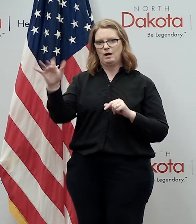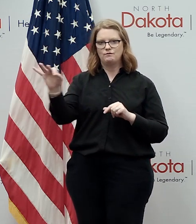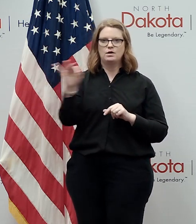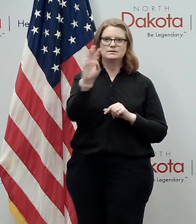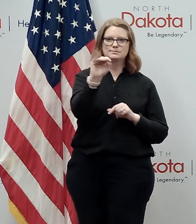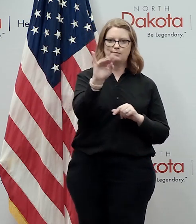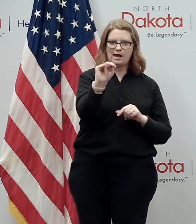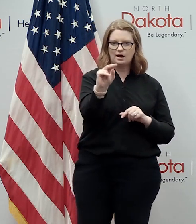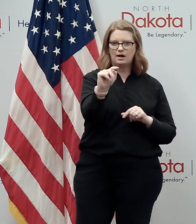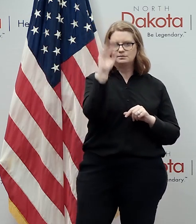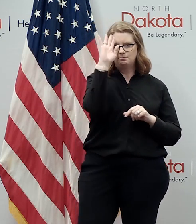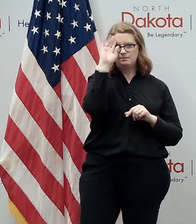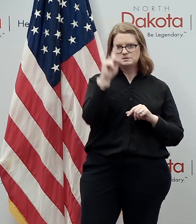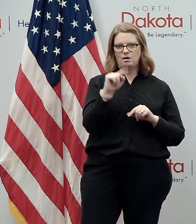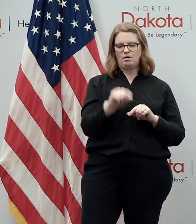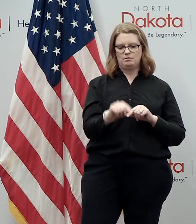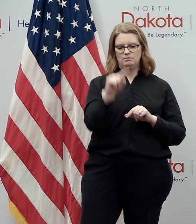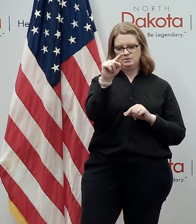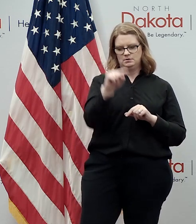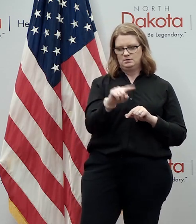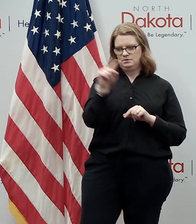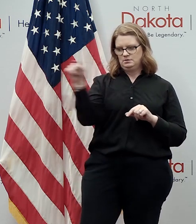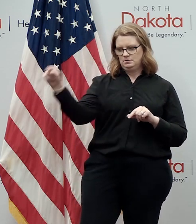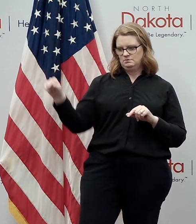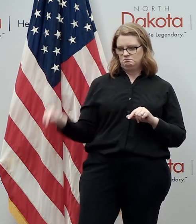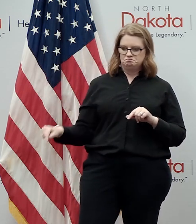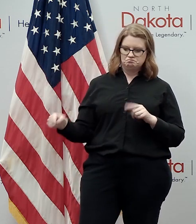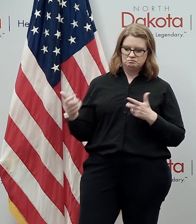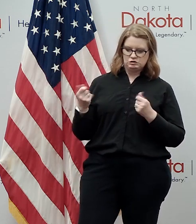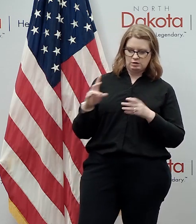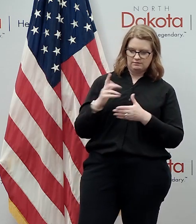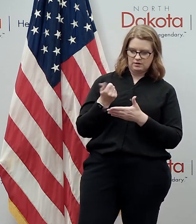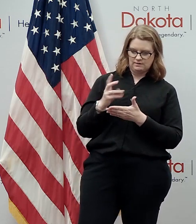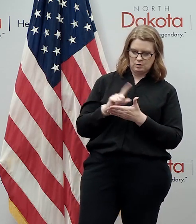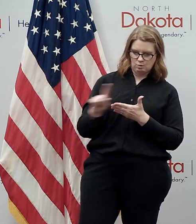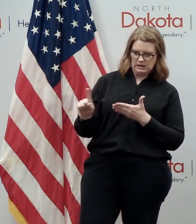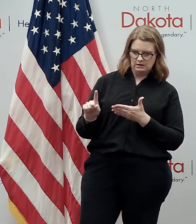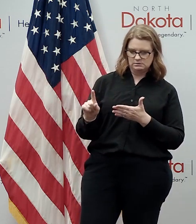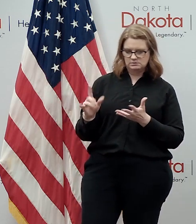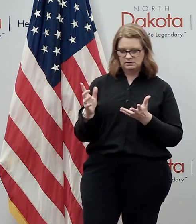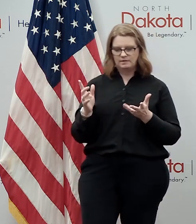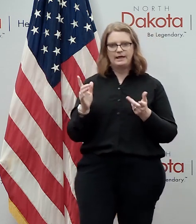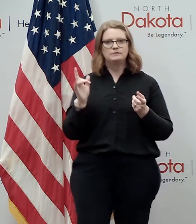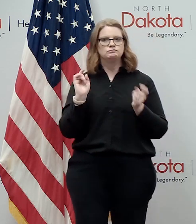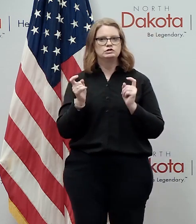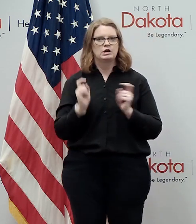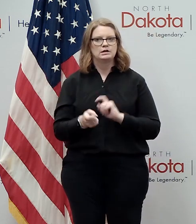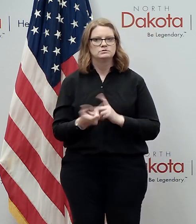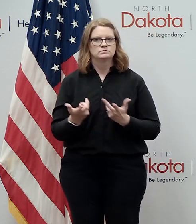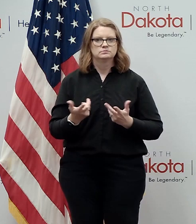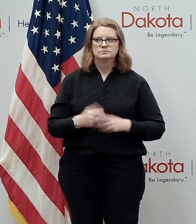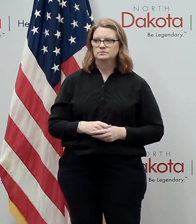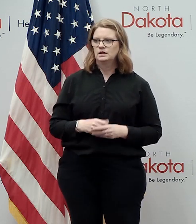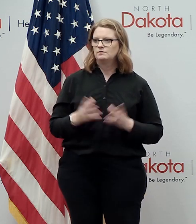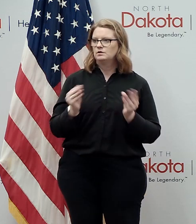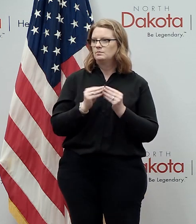more, and we're committed to do those for a few weeks, and then we'll readjust, as we always have, after we get more learning.